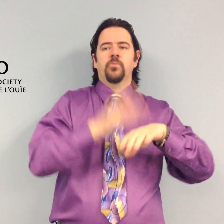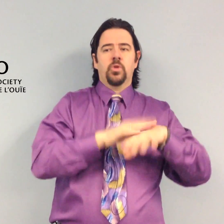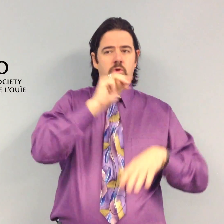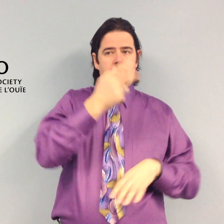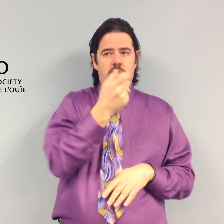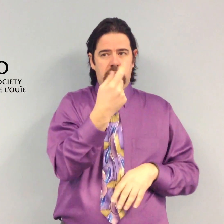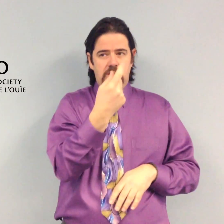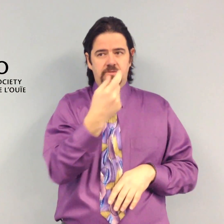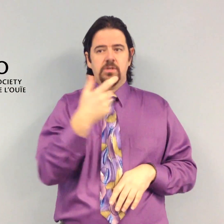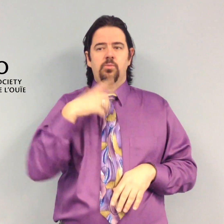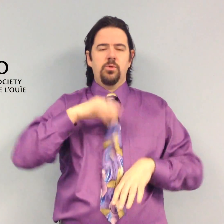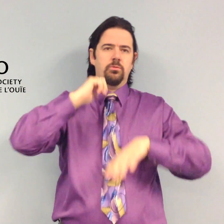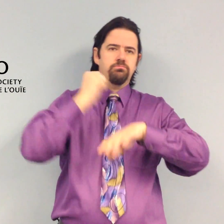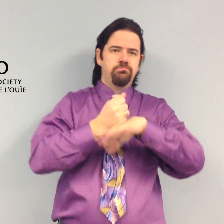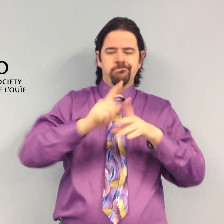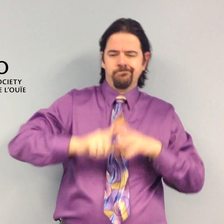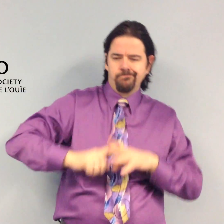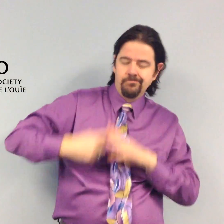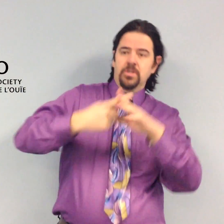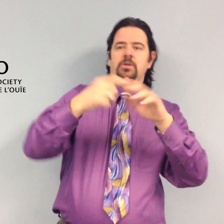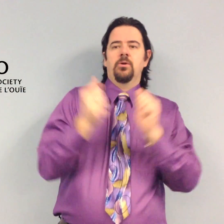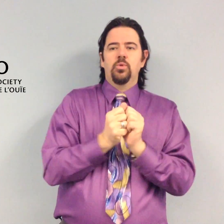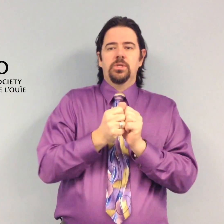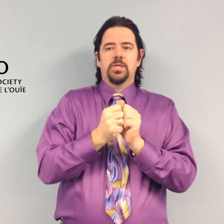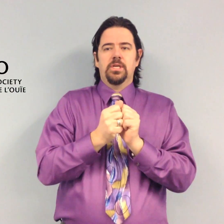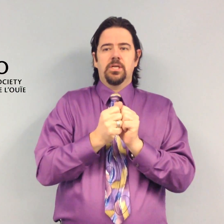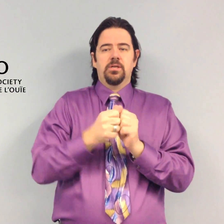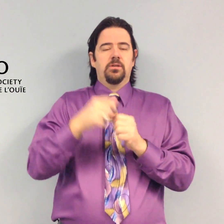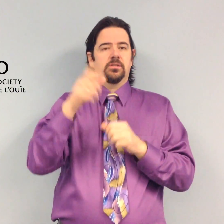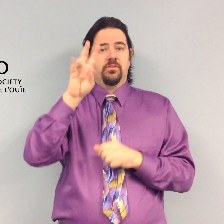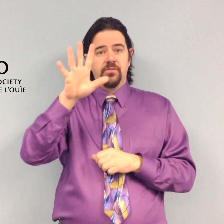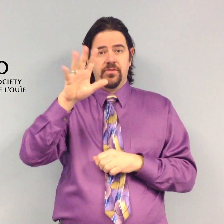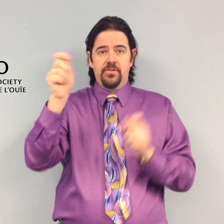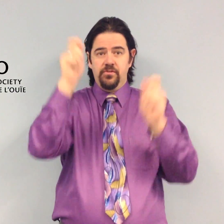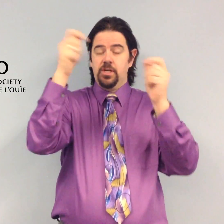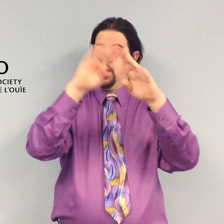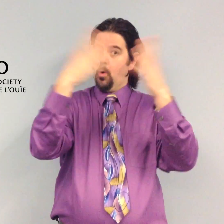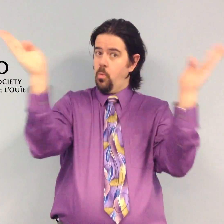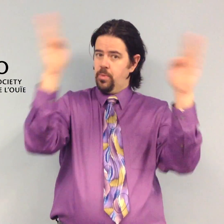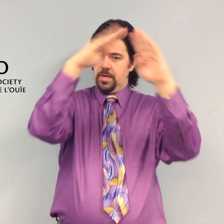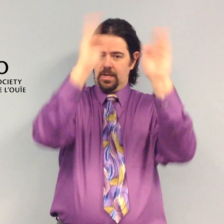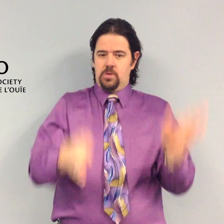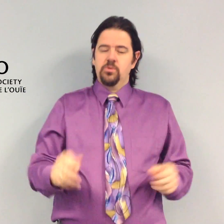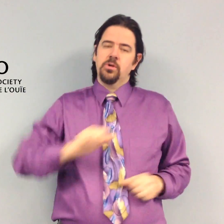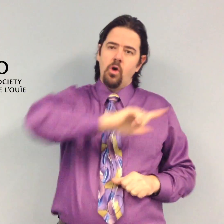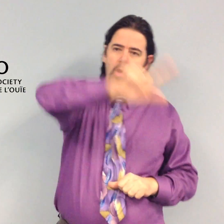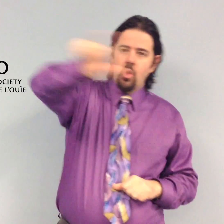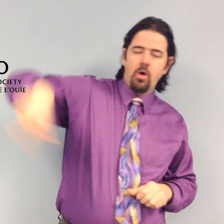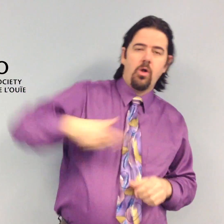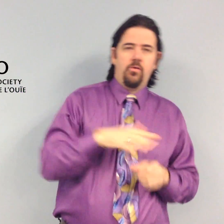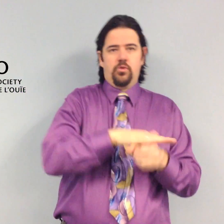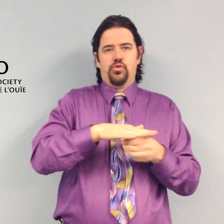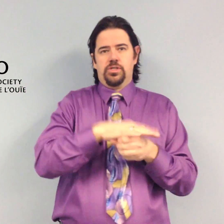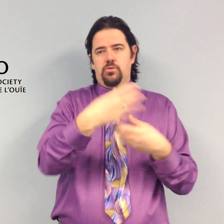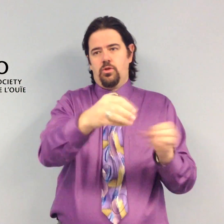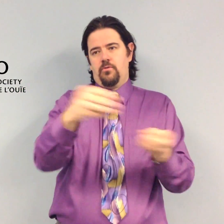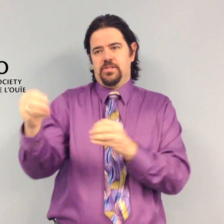serving deaf and hard of hearing communities. On March 11, we'll be launching our anniversary with a